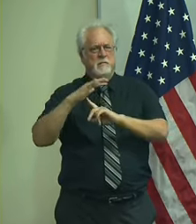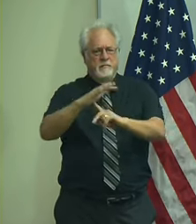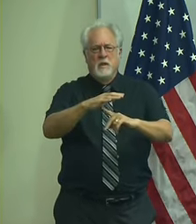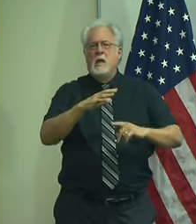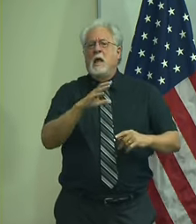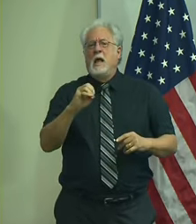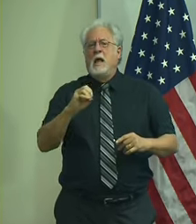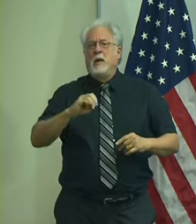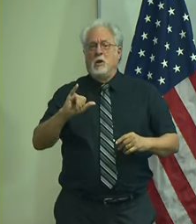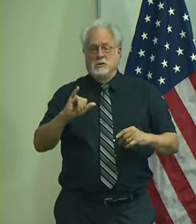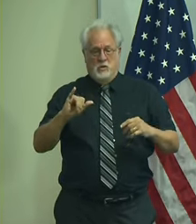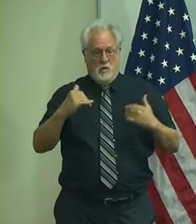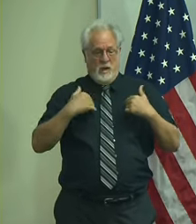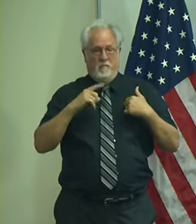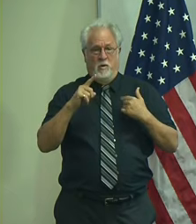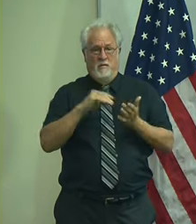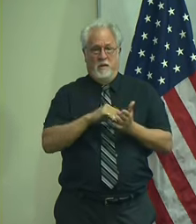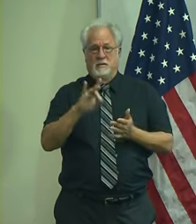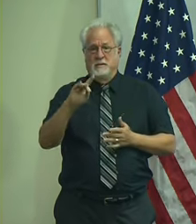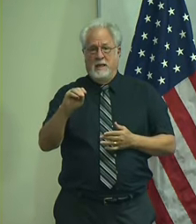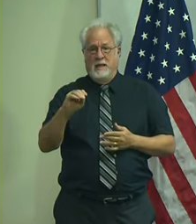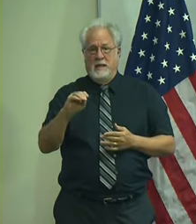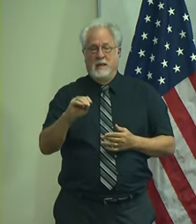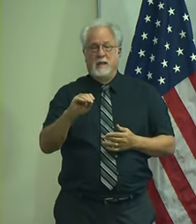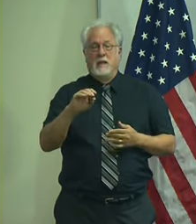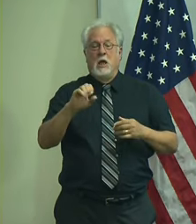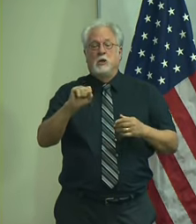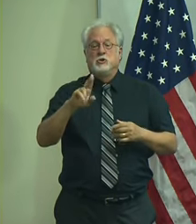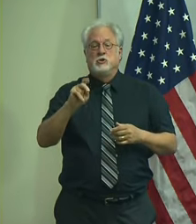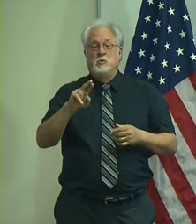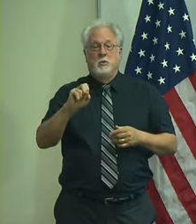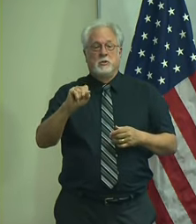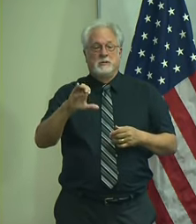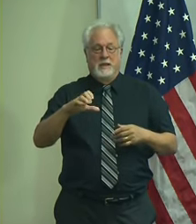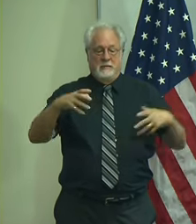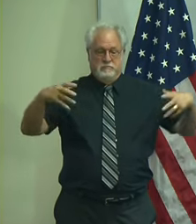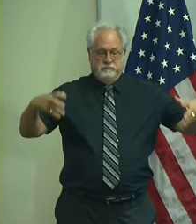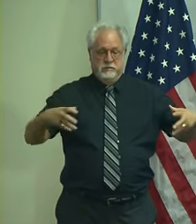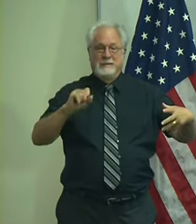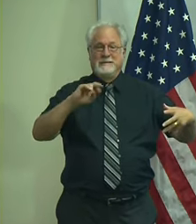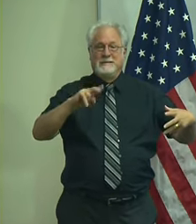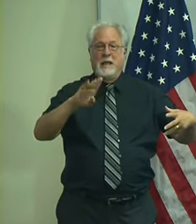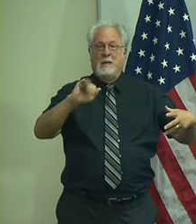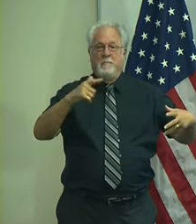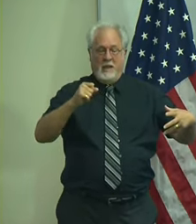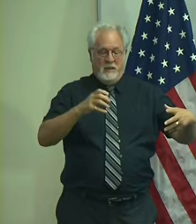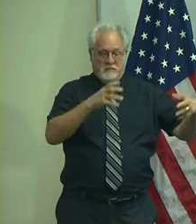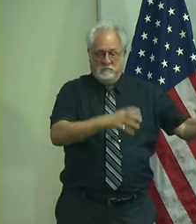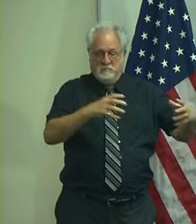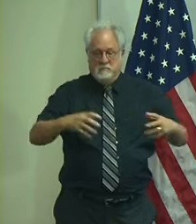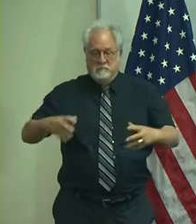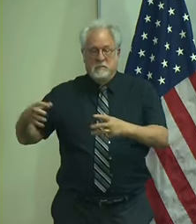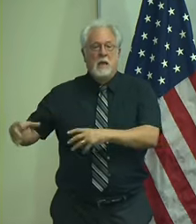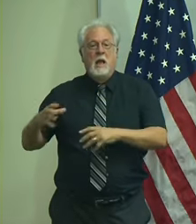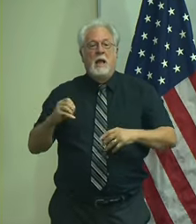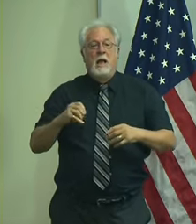They've also positioned 1,080 linear feet of super sandbags in Grand Isle and completed the delivery of generators and